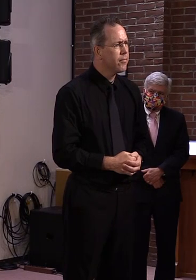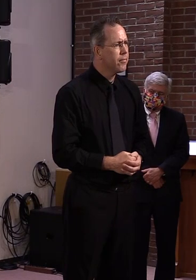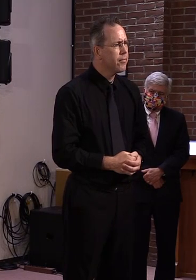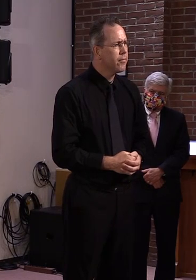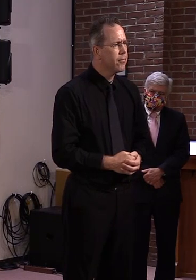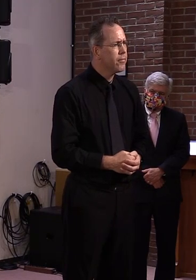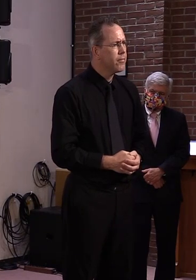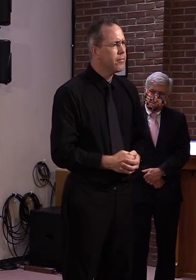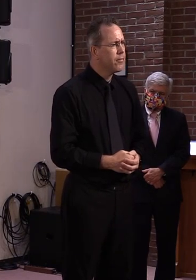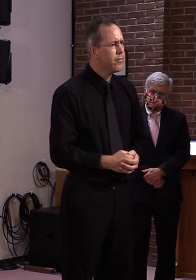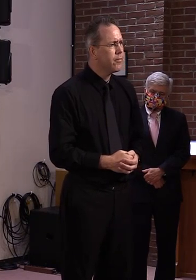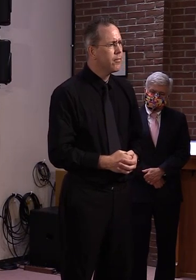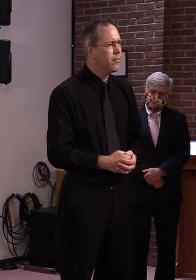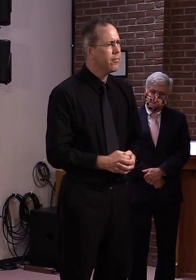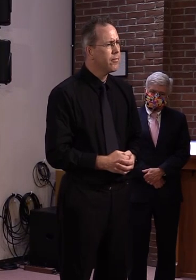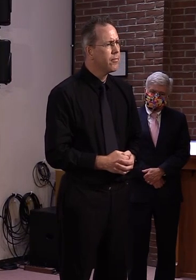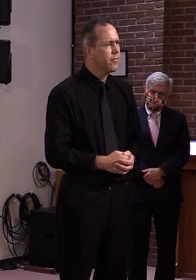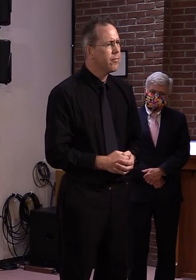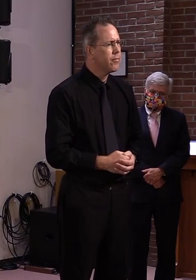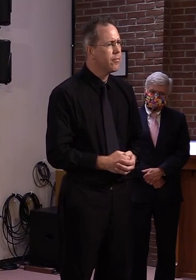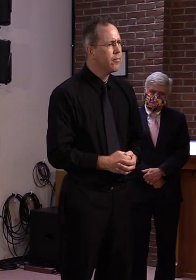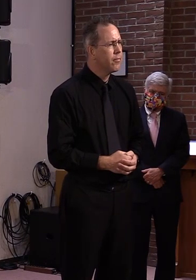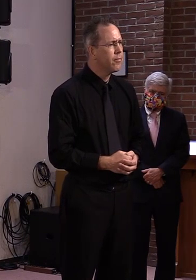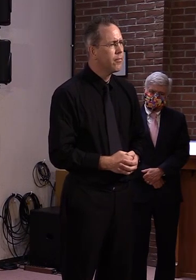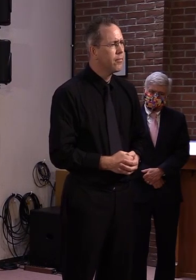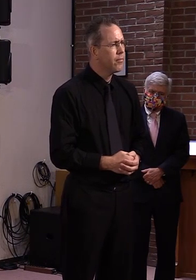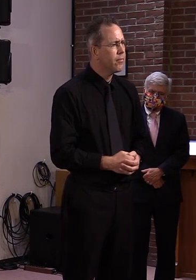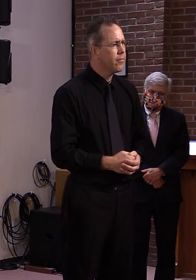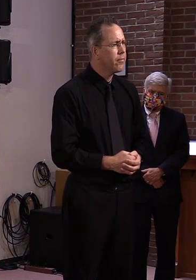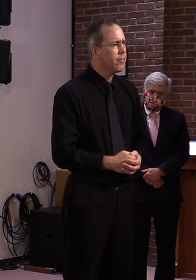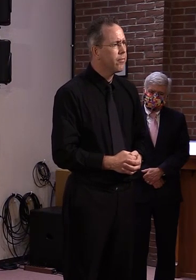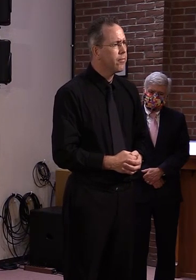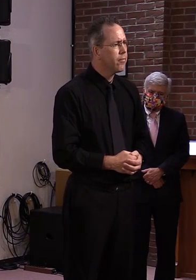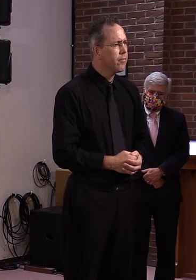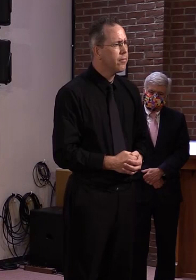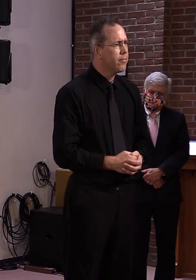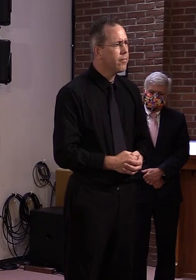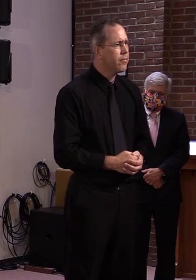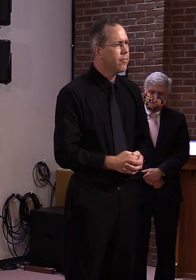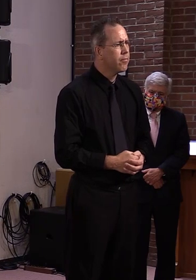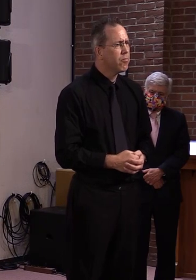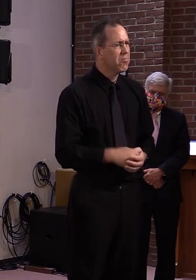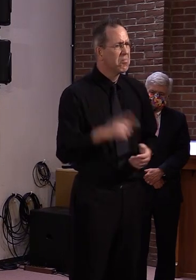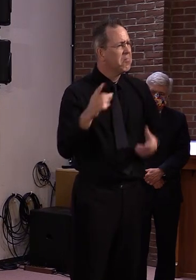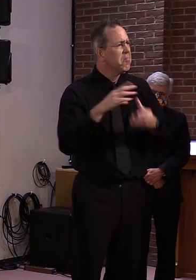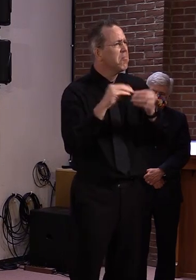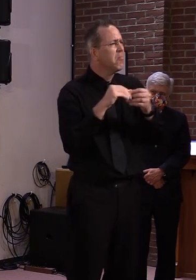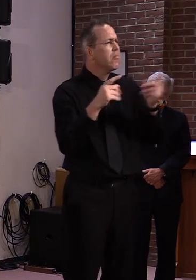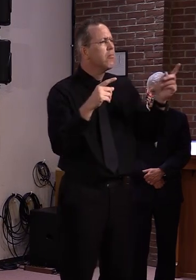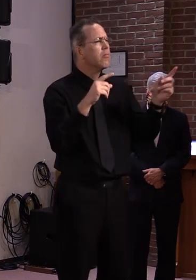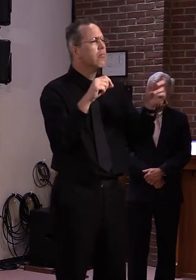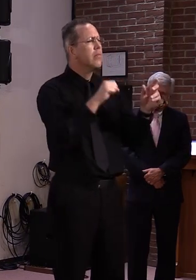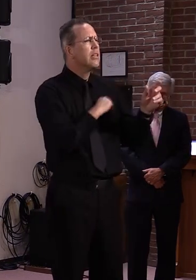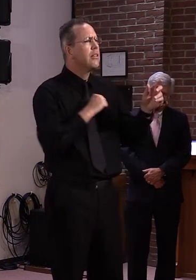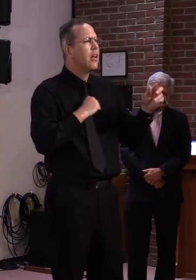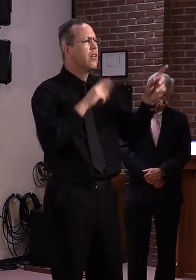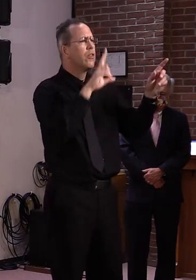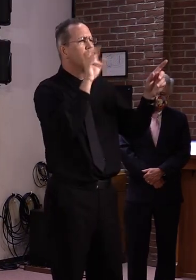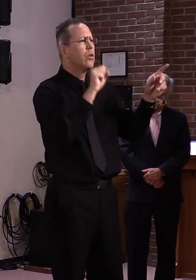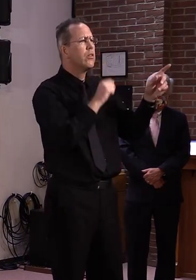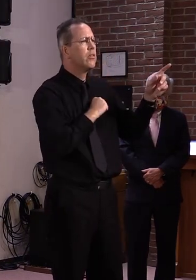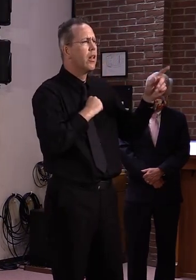Vermont. And I'm just wondering about this several days ago, but what sort of the administration is doing to help alleviate